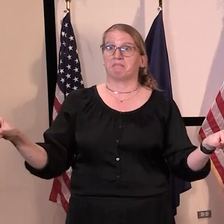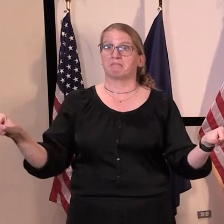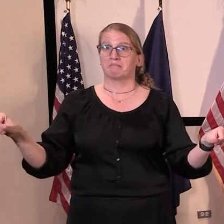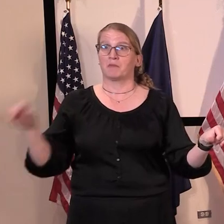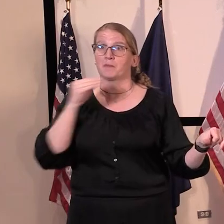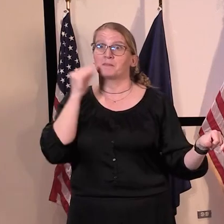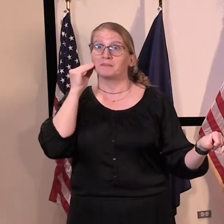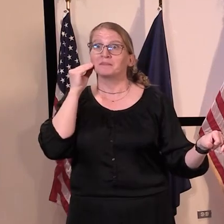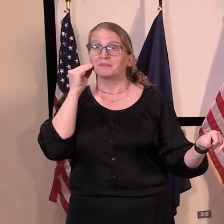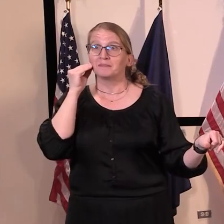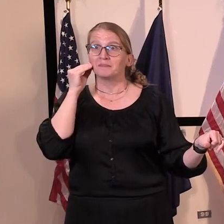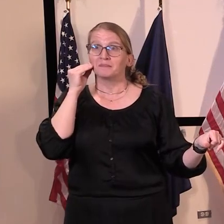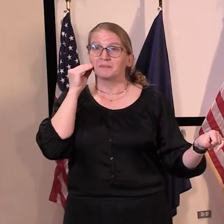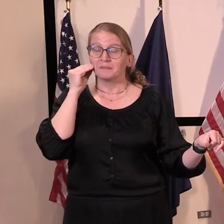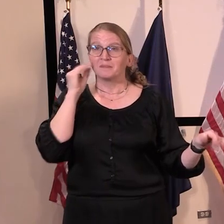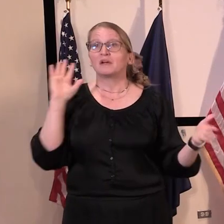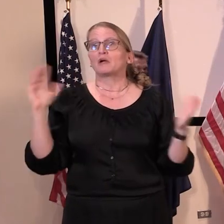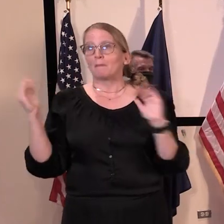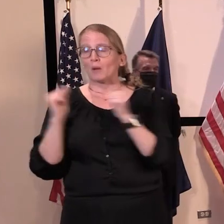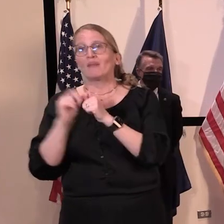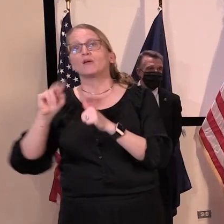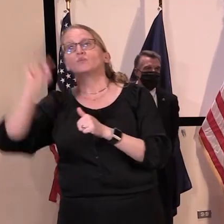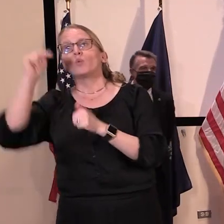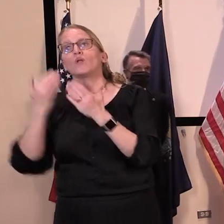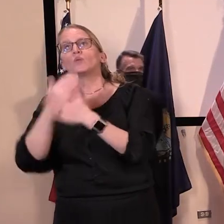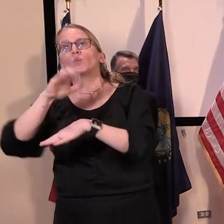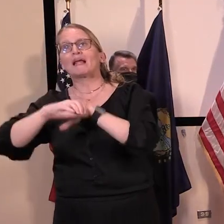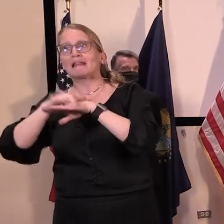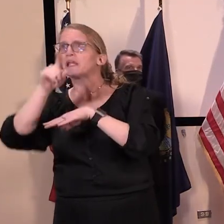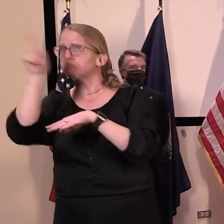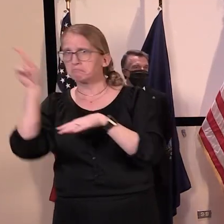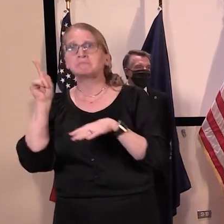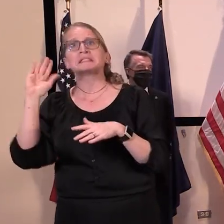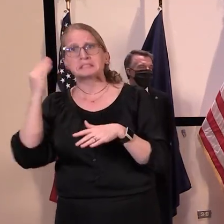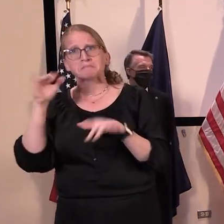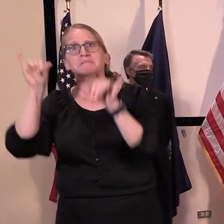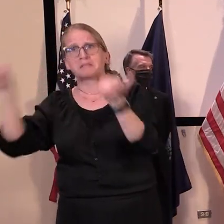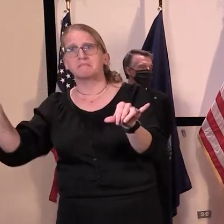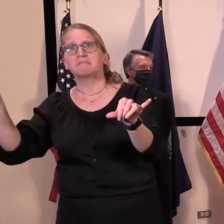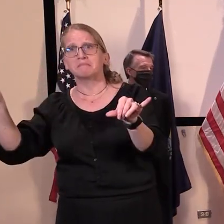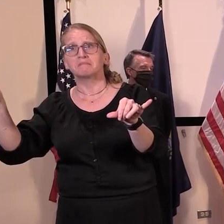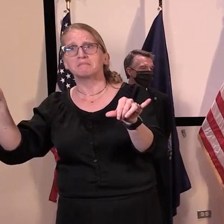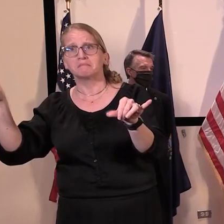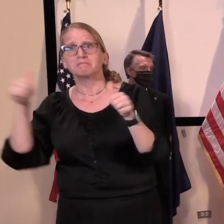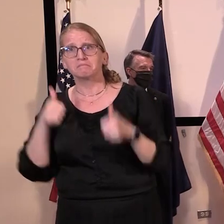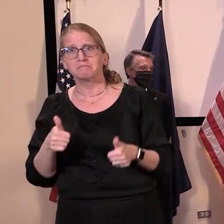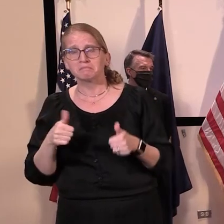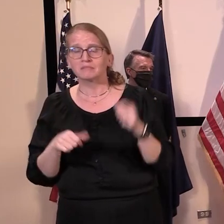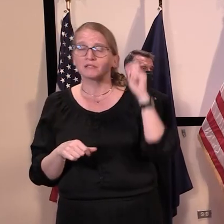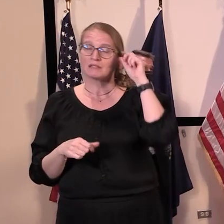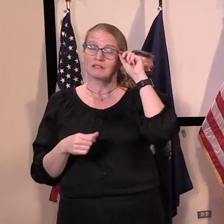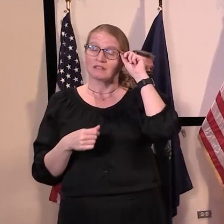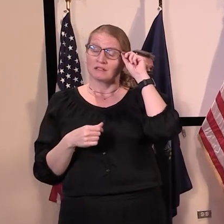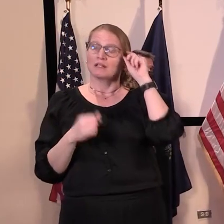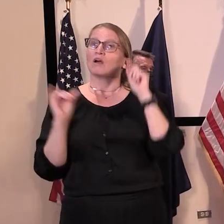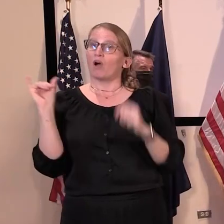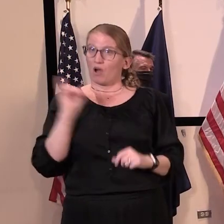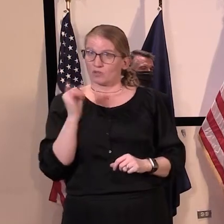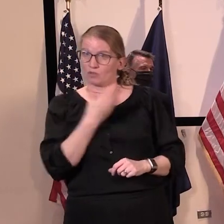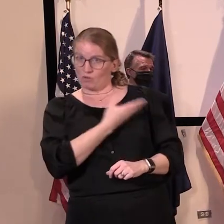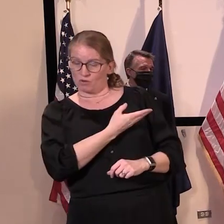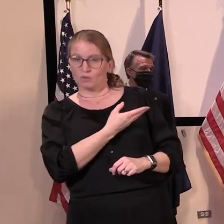favorably to our counterparts in Northern New England. Further, and I think most importantly, you can also clearly see